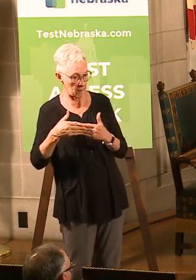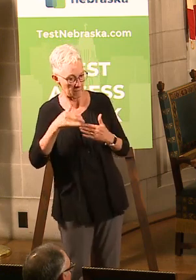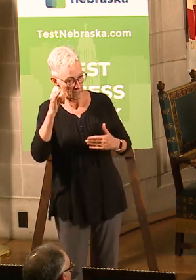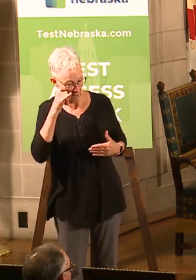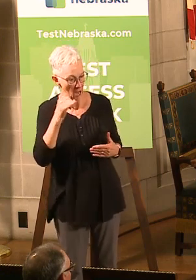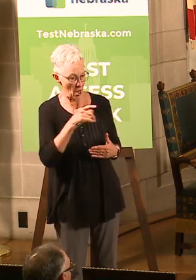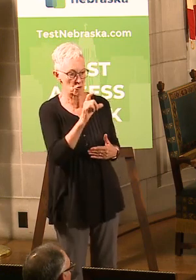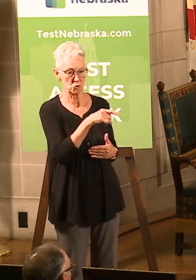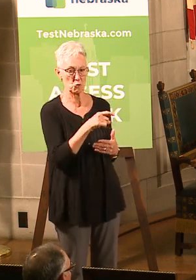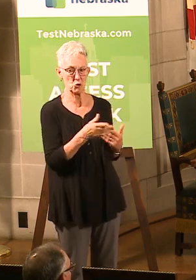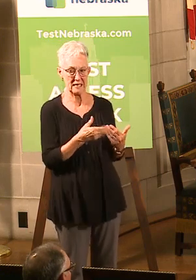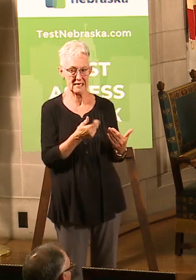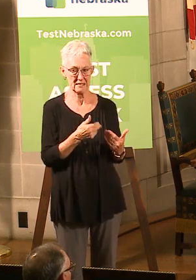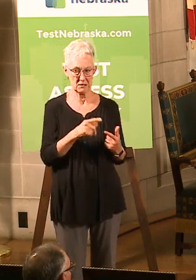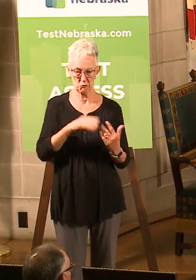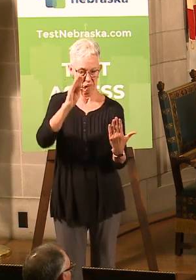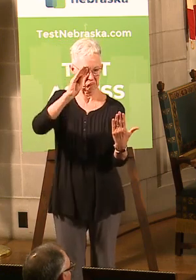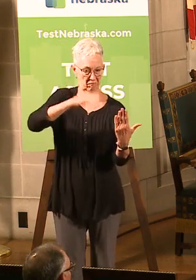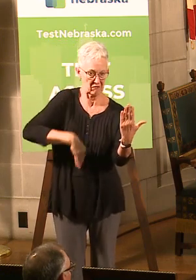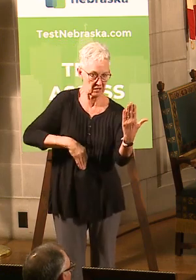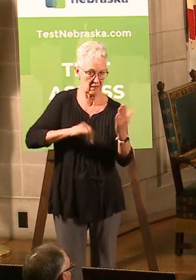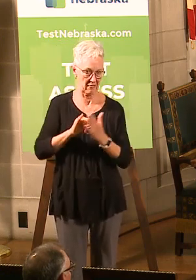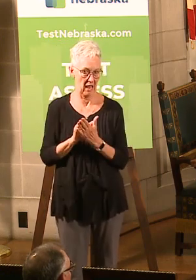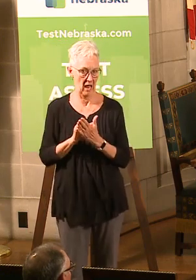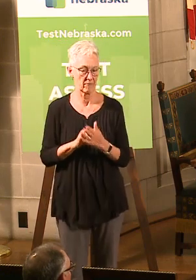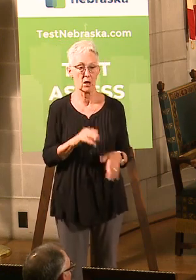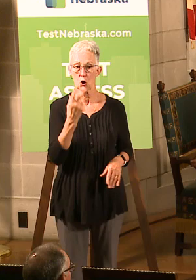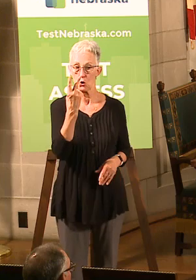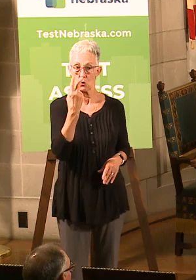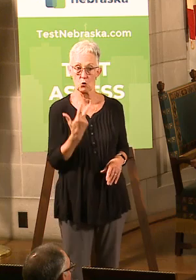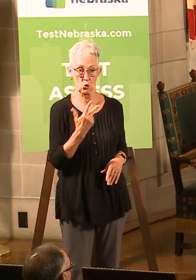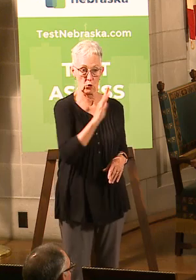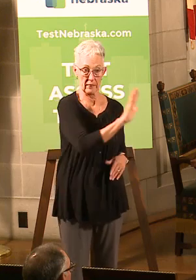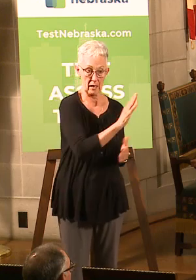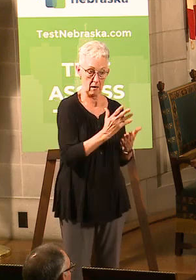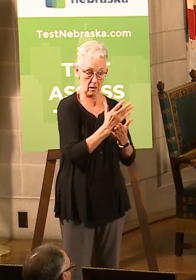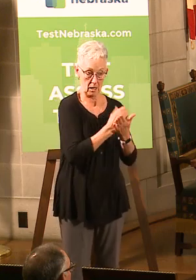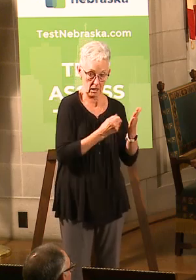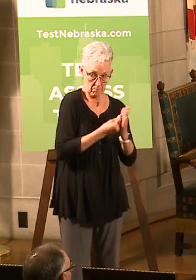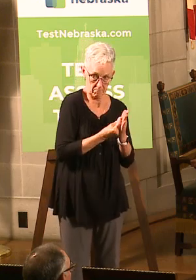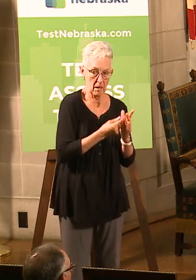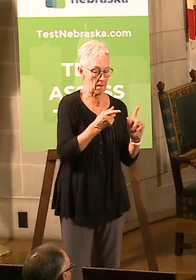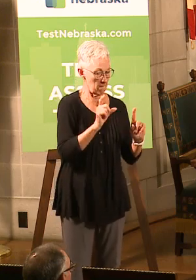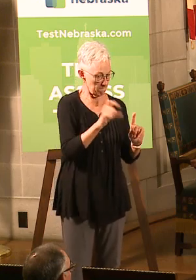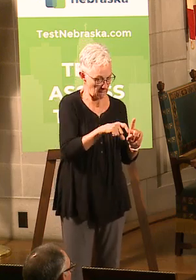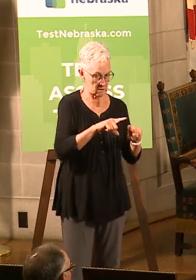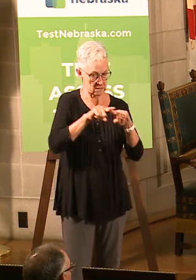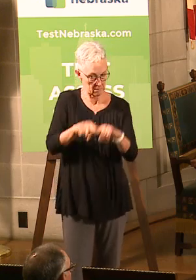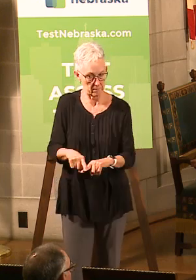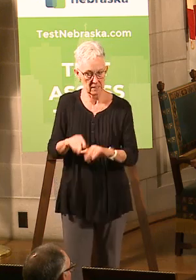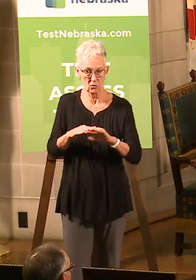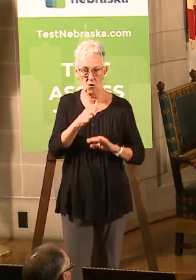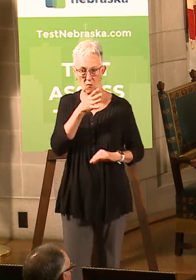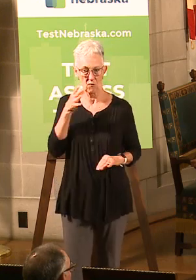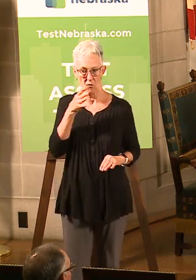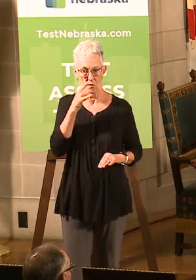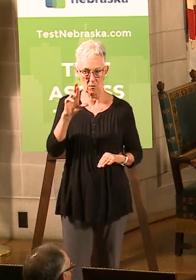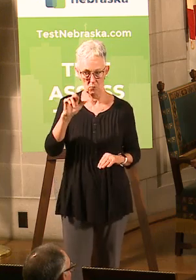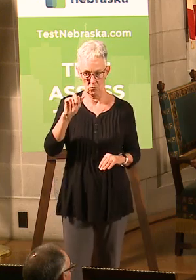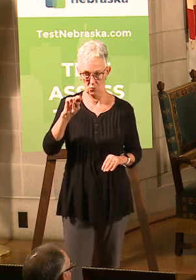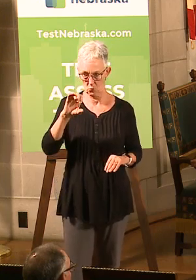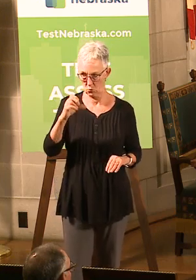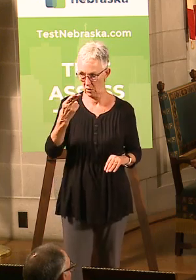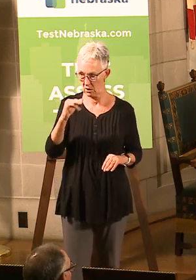We are requiring that two-thirds of their gross income comes from farming and ranching. They must have at least 20 animal units